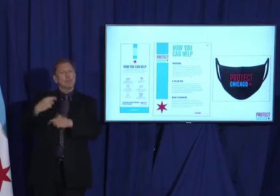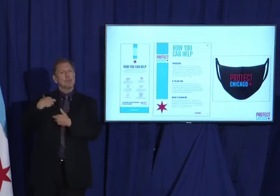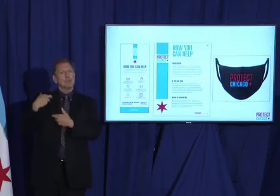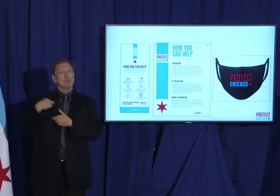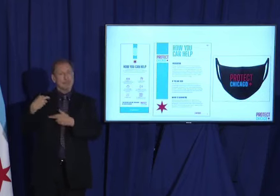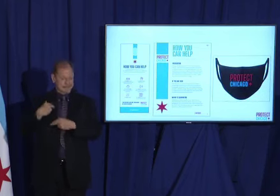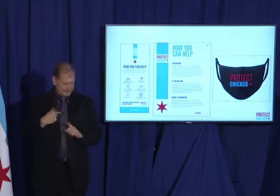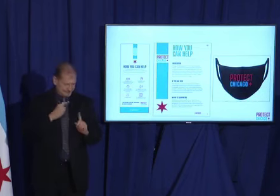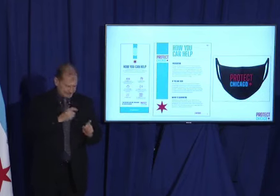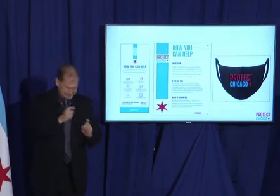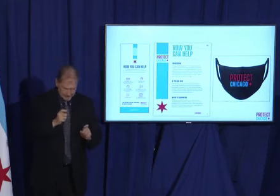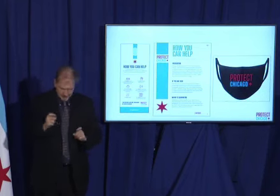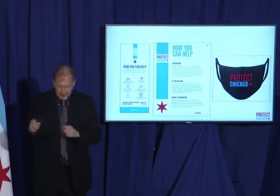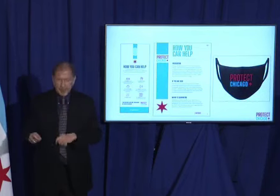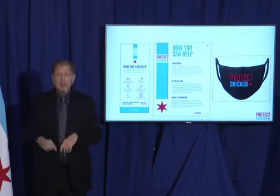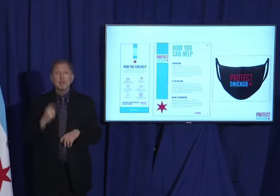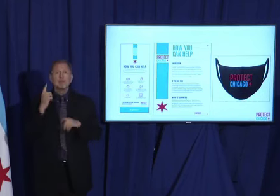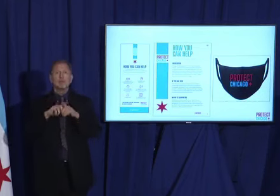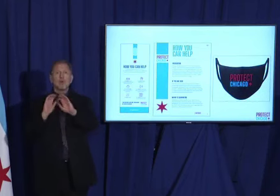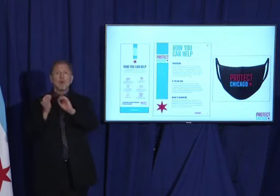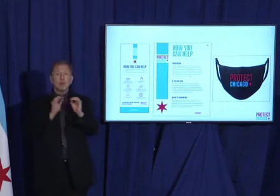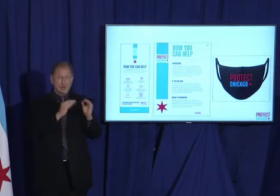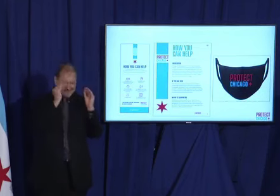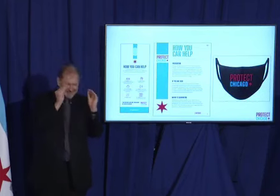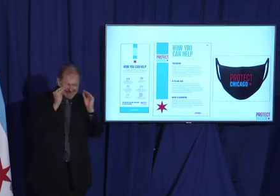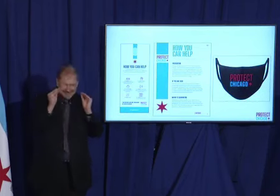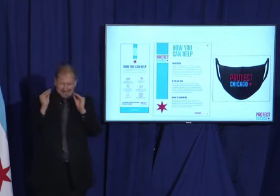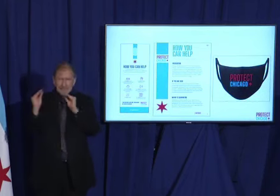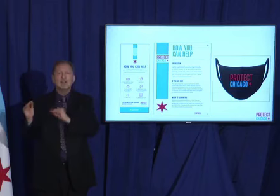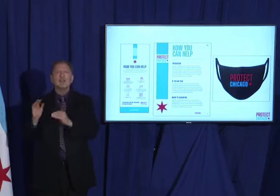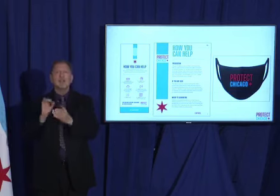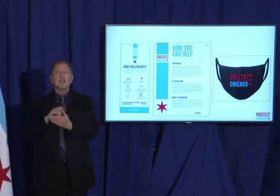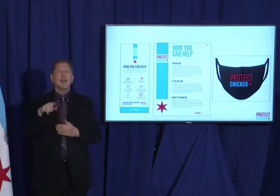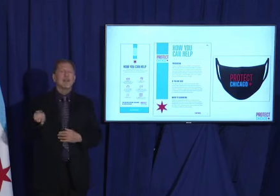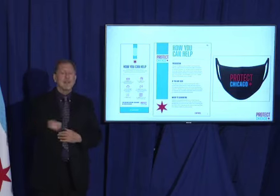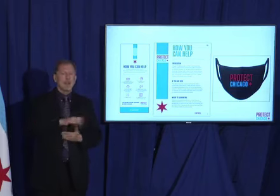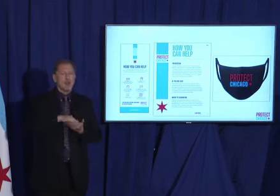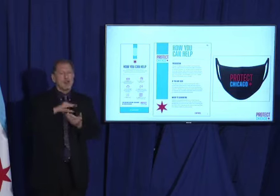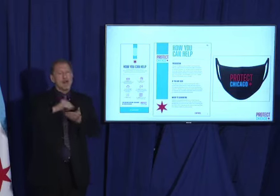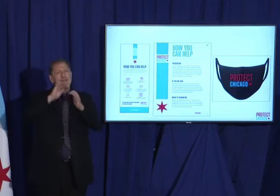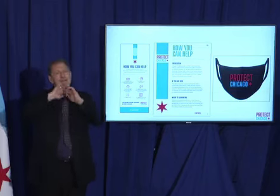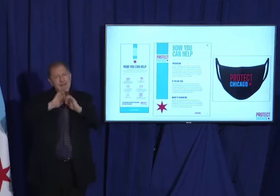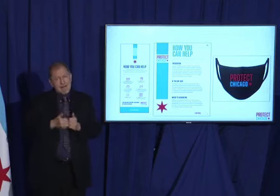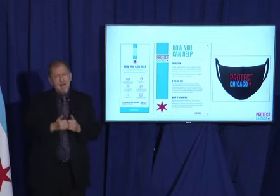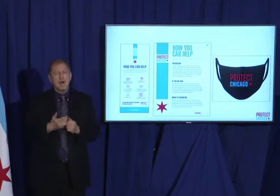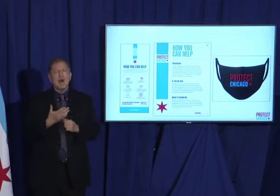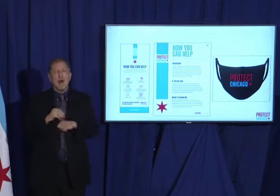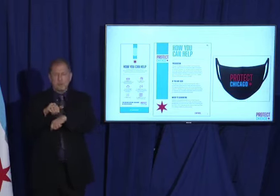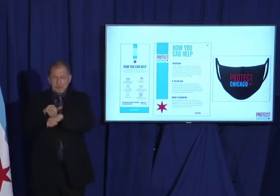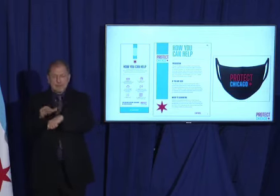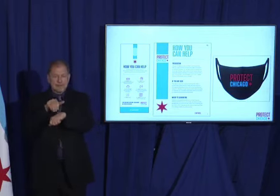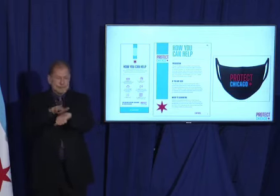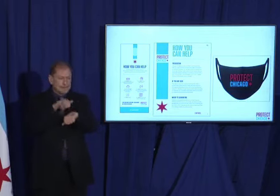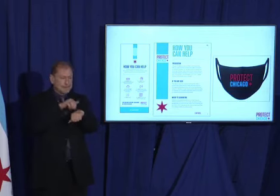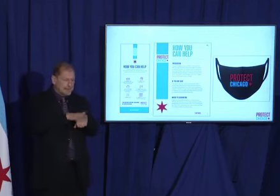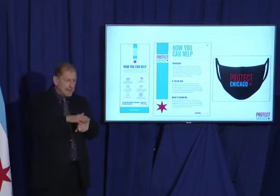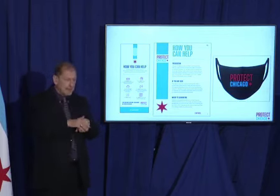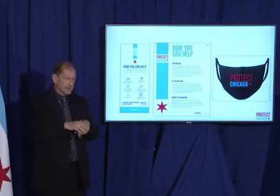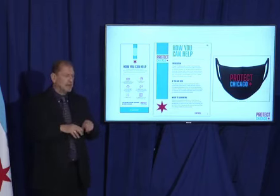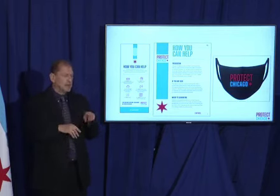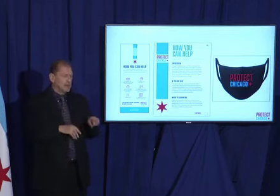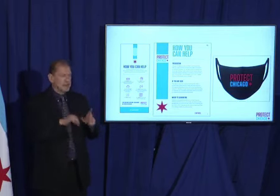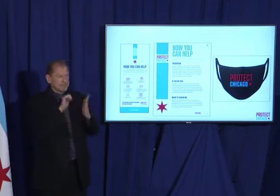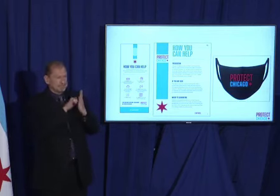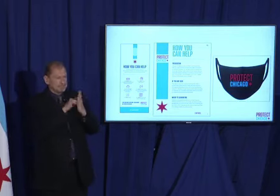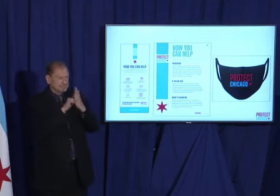specialized training and support to strengthen their ongoing efforts and to deploy trusted neighbors who will